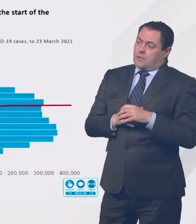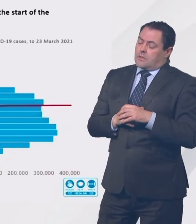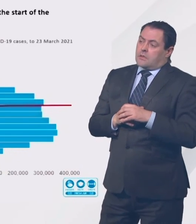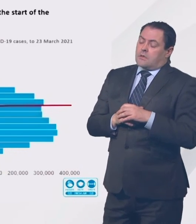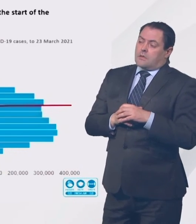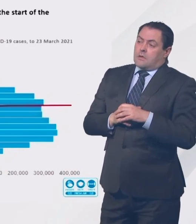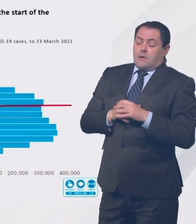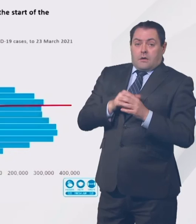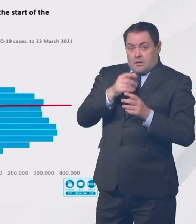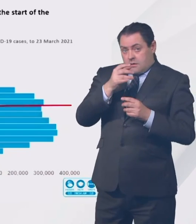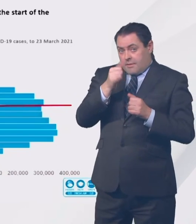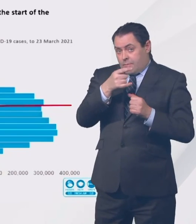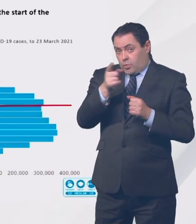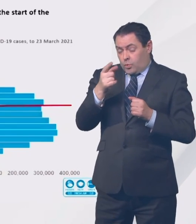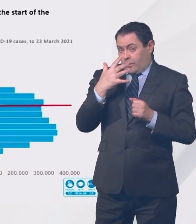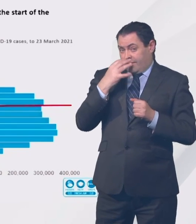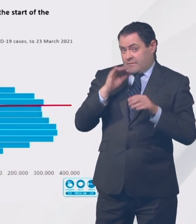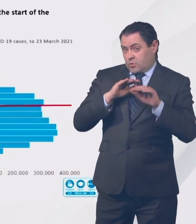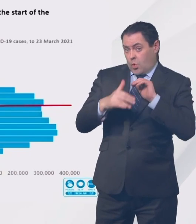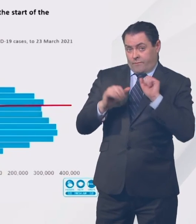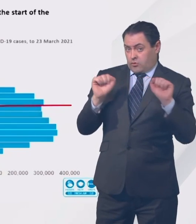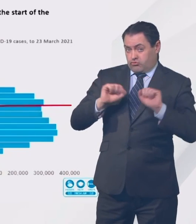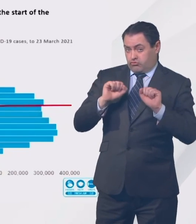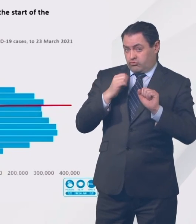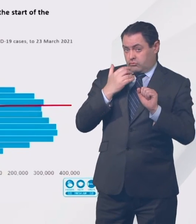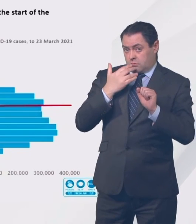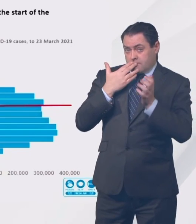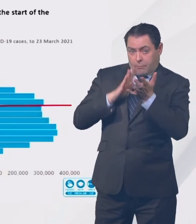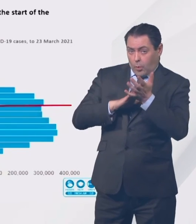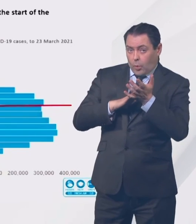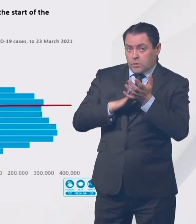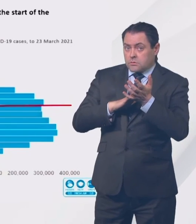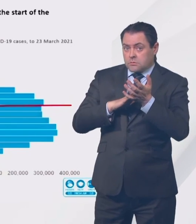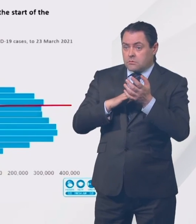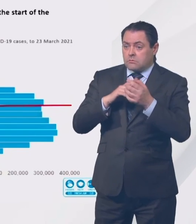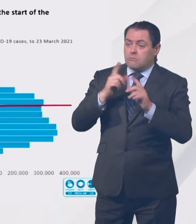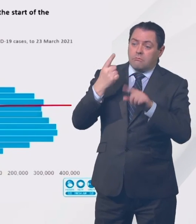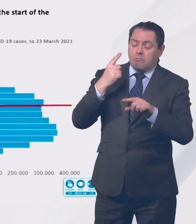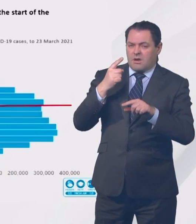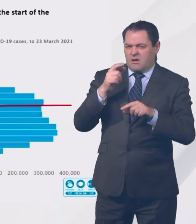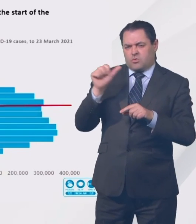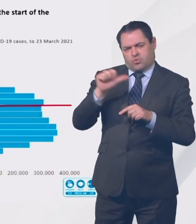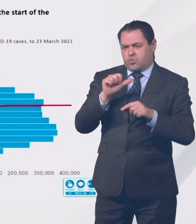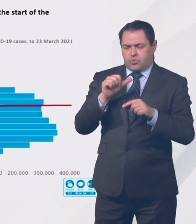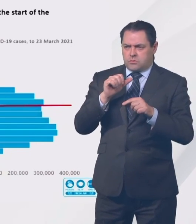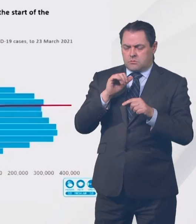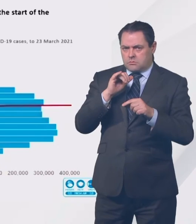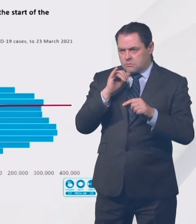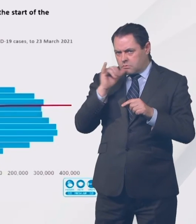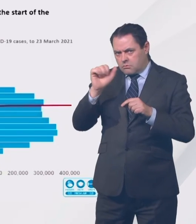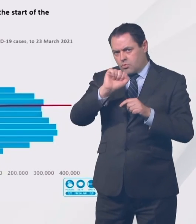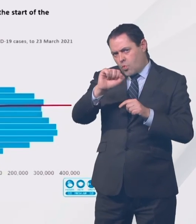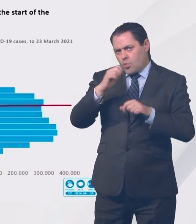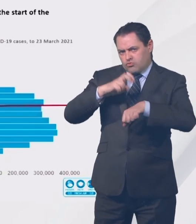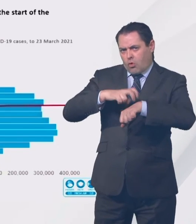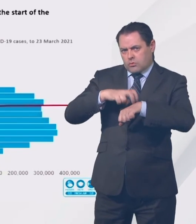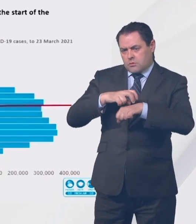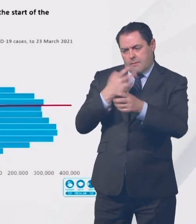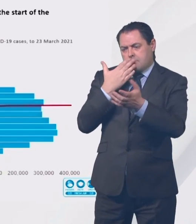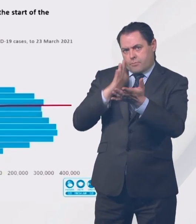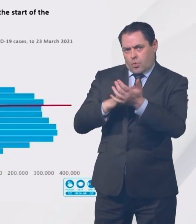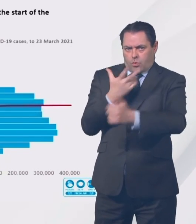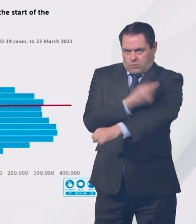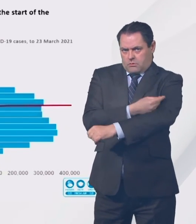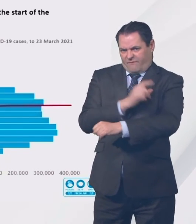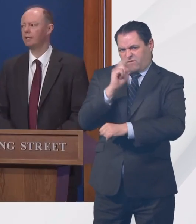that group, in those 50 or above, who has not been called for a vaccination, should make contact with their doctor. But,